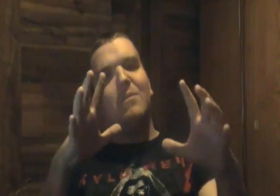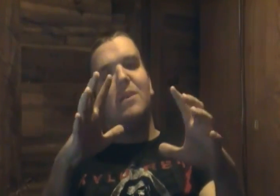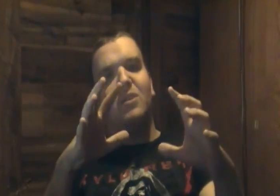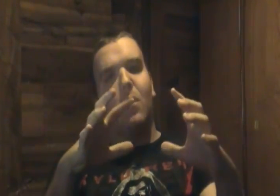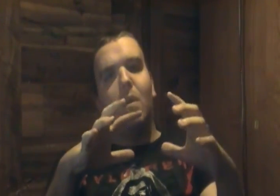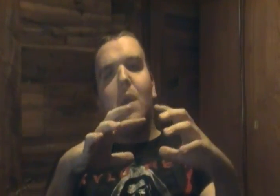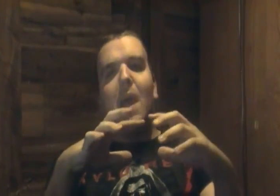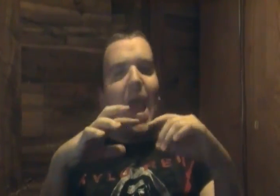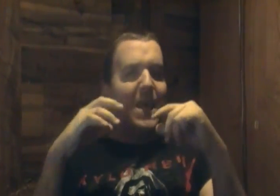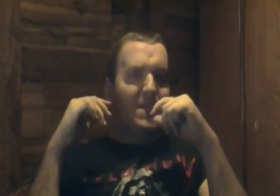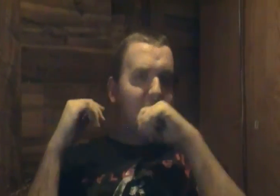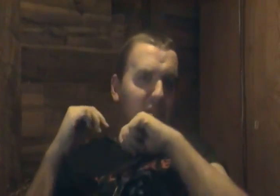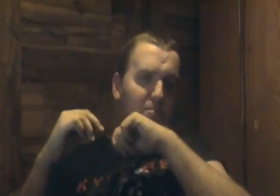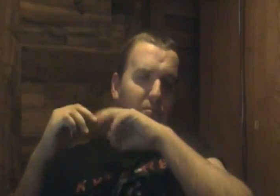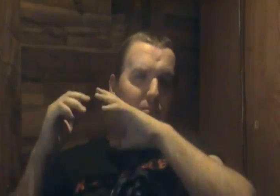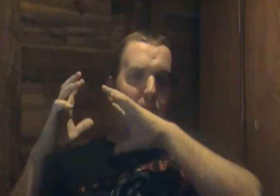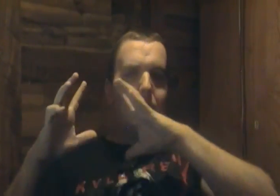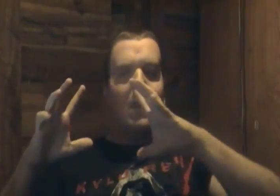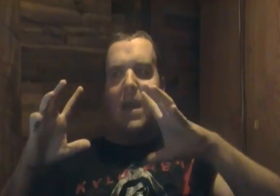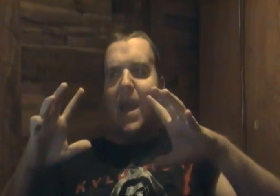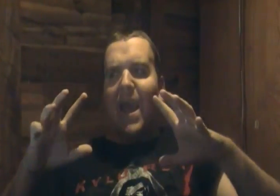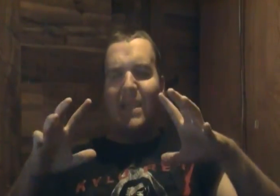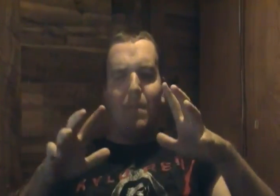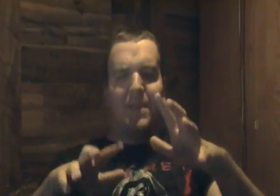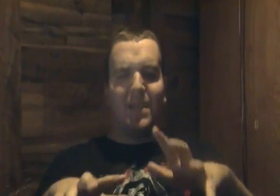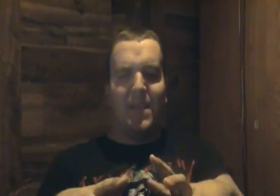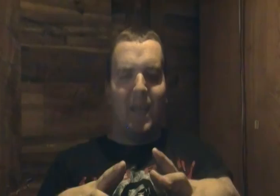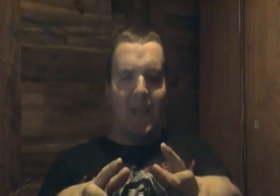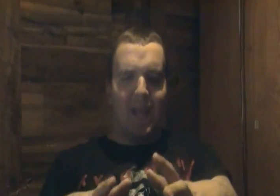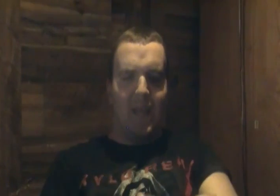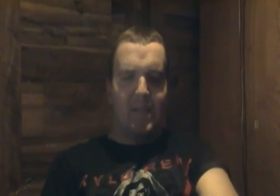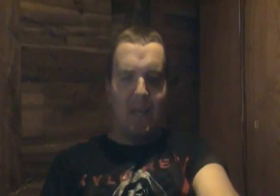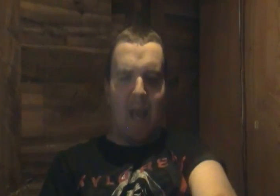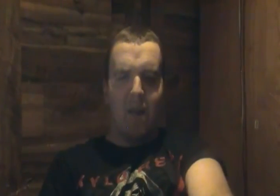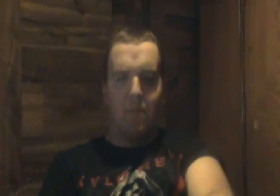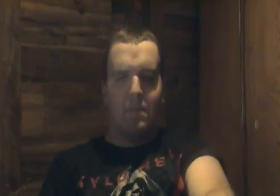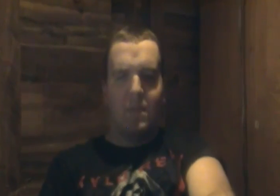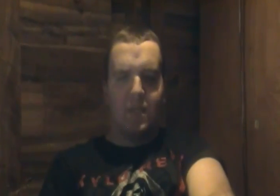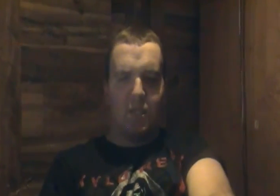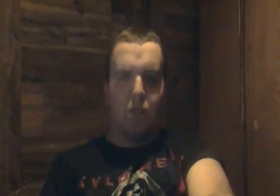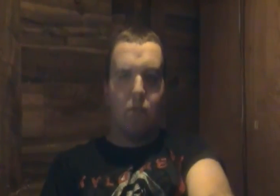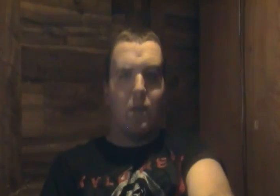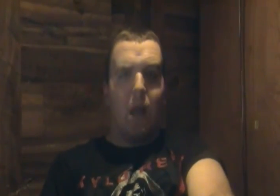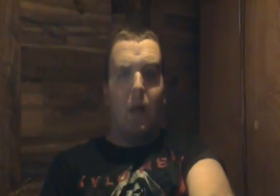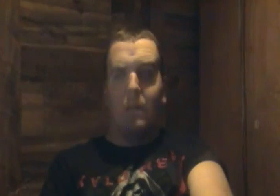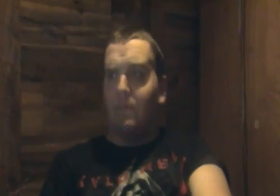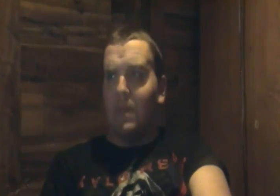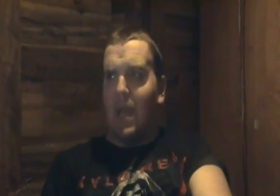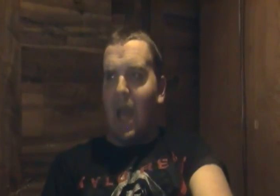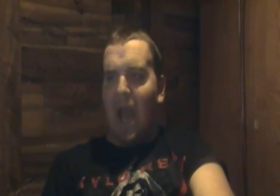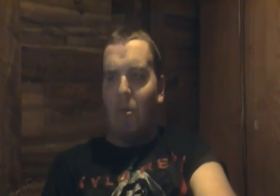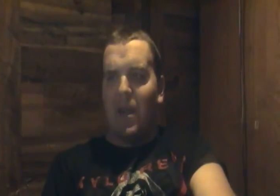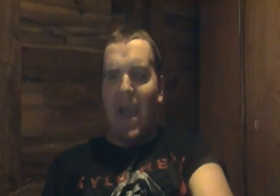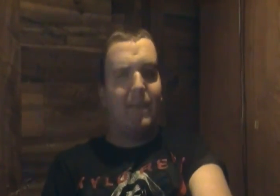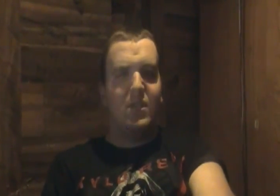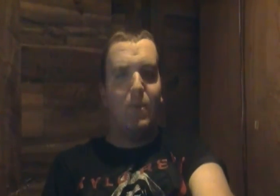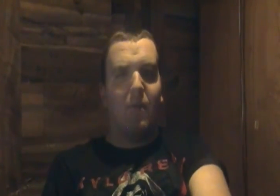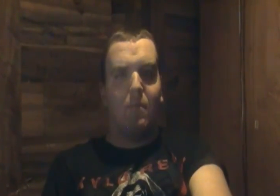the tv show as it's as they basically did like an entire uh hour and a half two hour